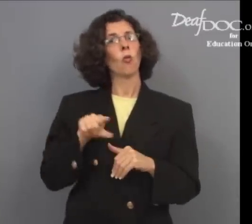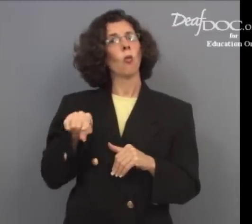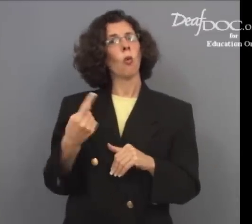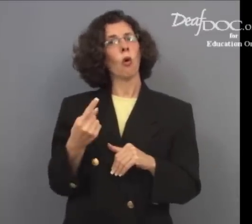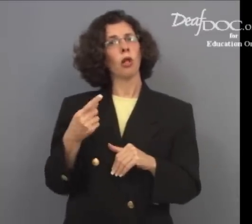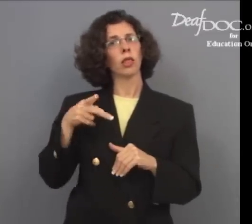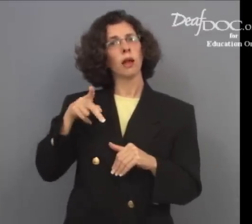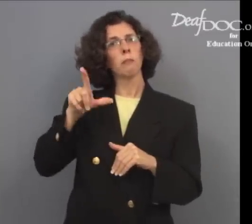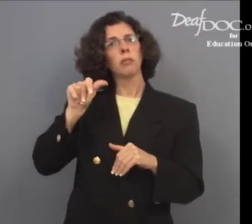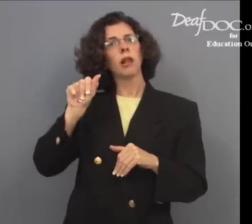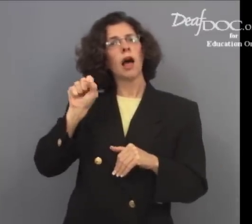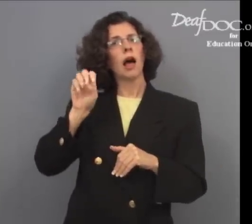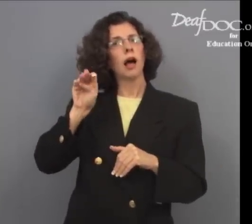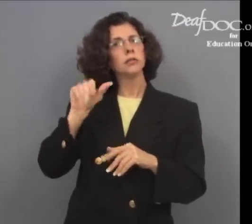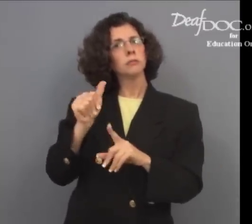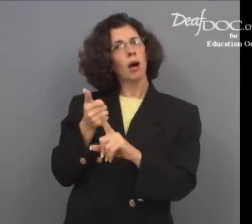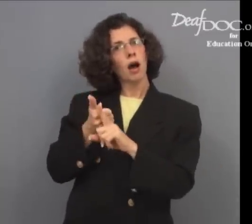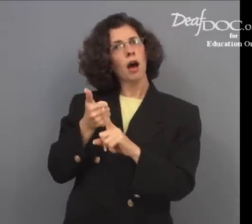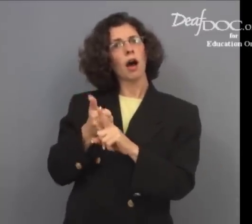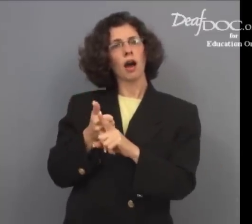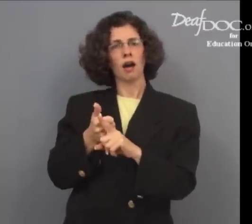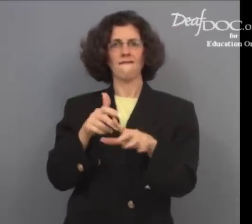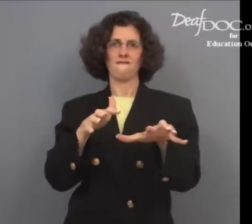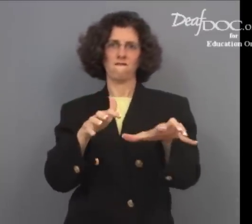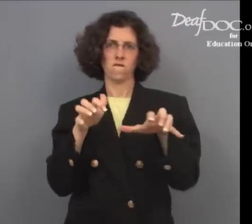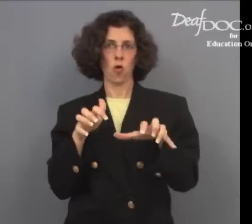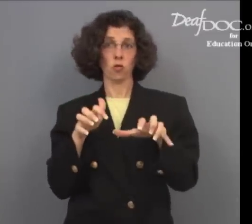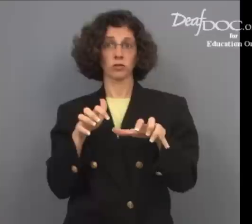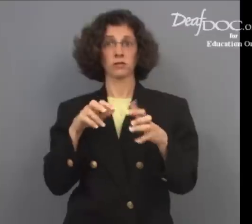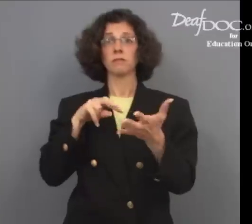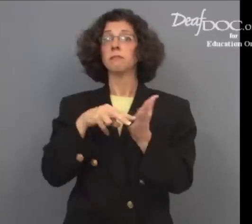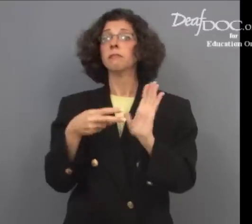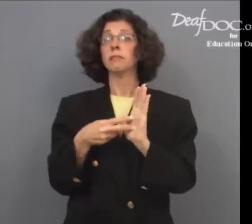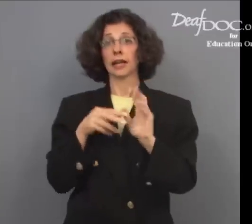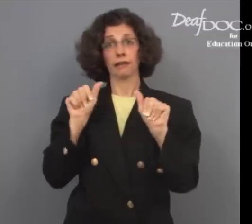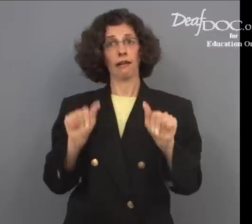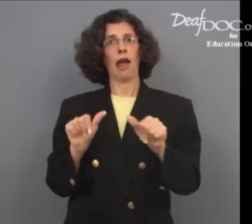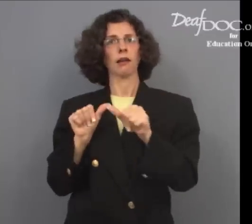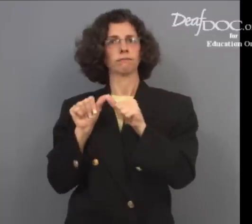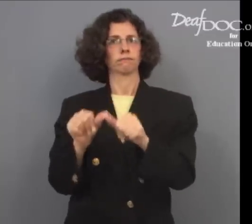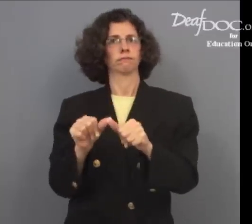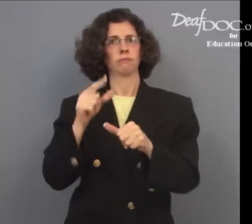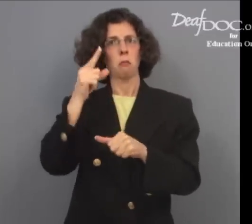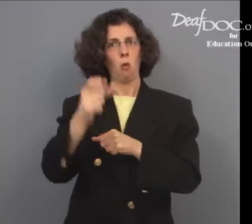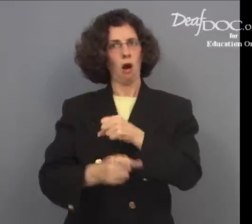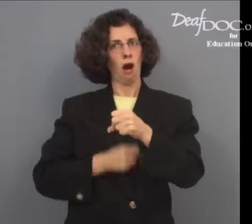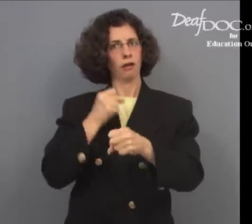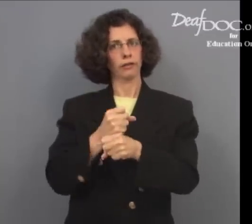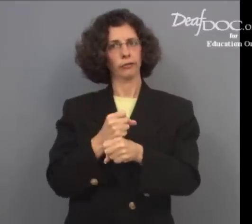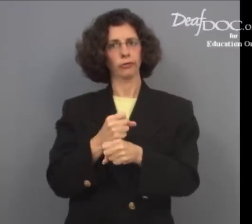Since plasma is the only component that's frozen, it can last for up to one year.